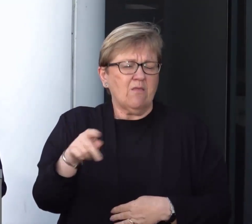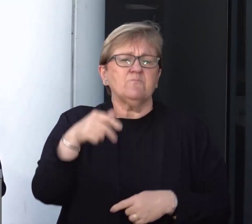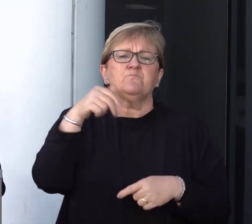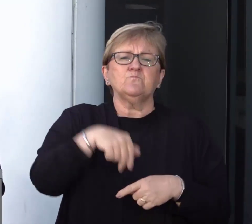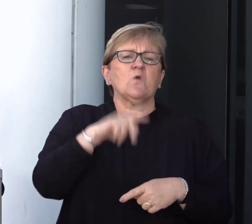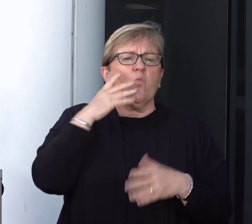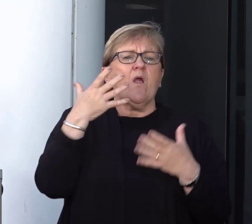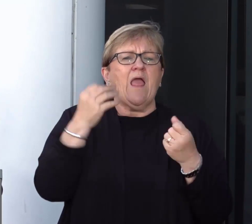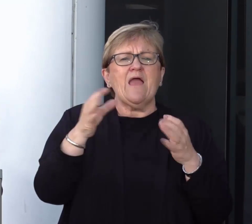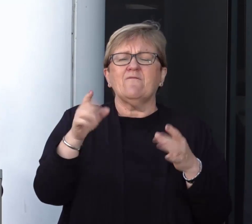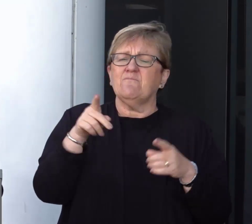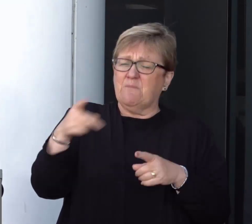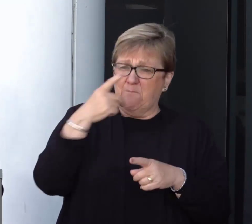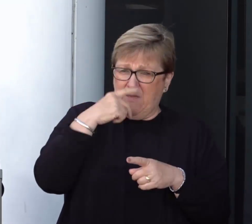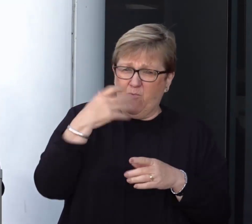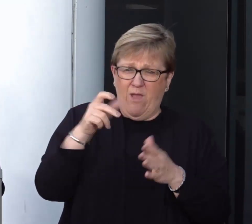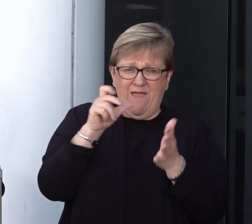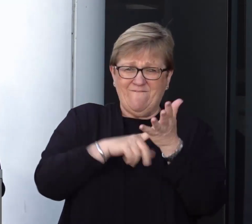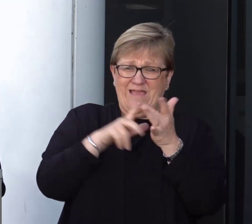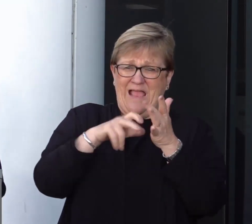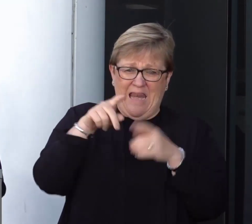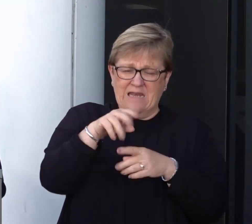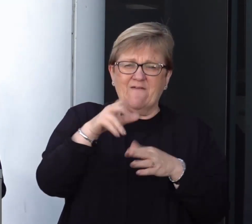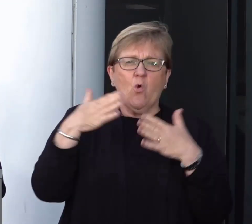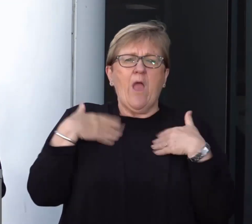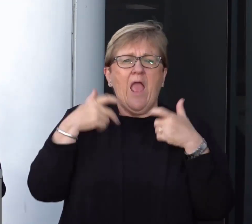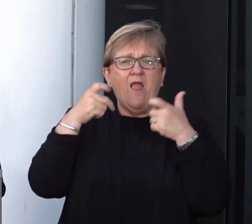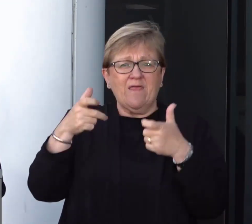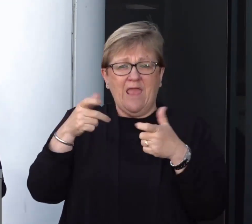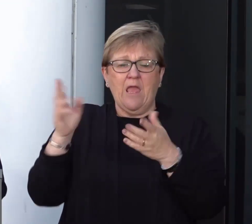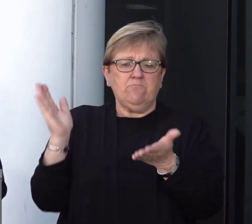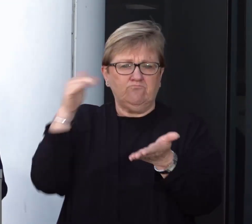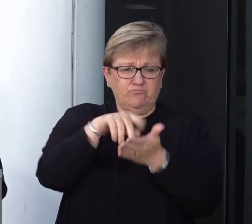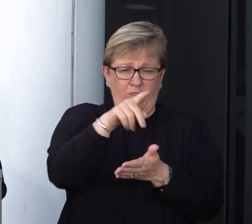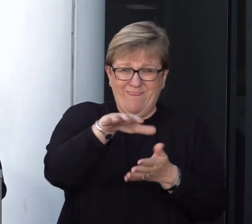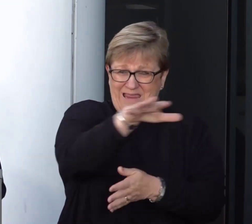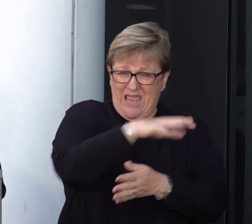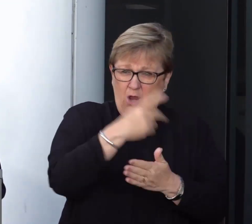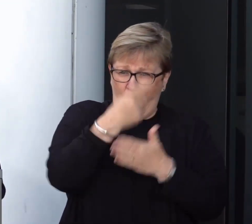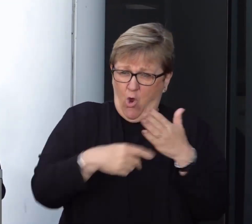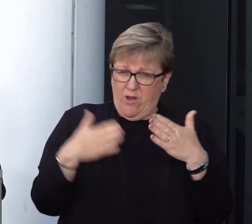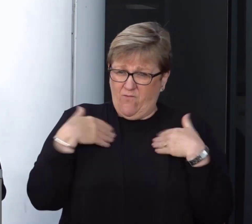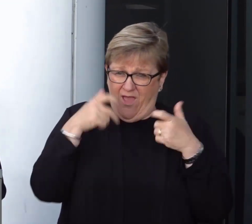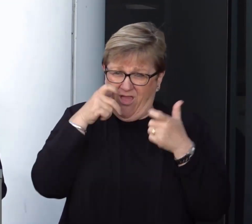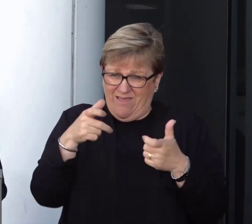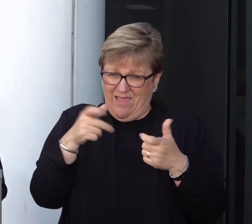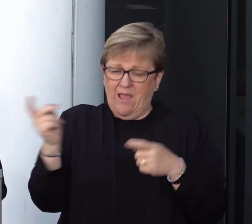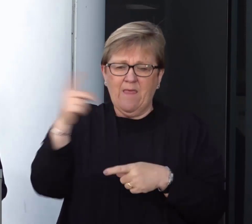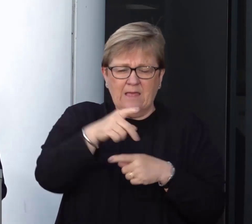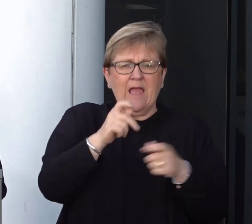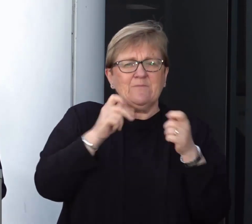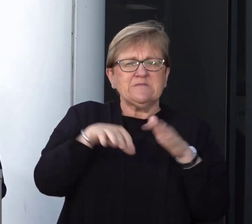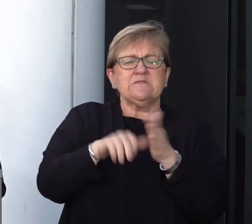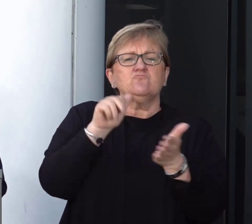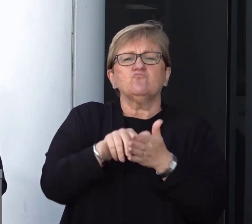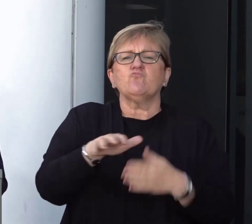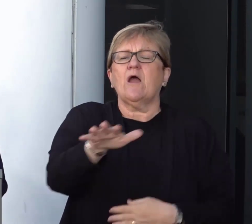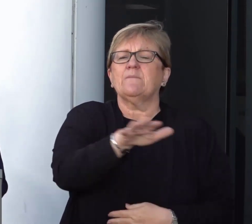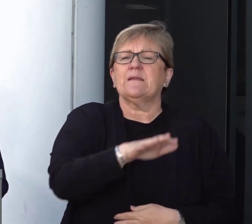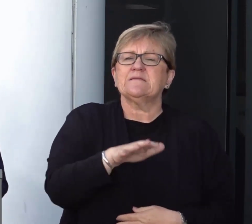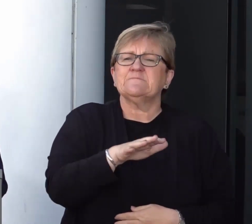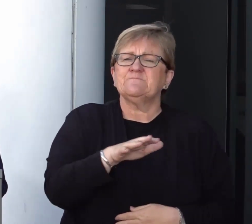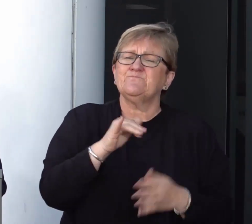for specific healthcare clinics for the healthcare workers to make sure that they can get tested in an appropriate setting.